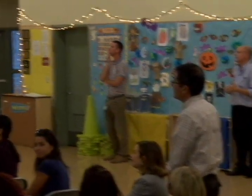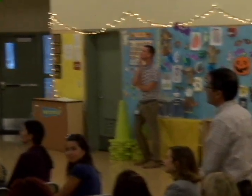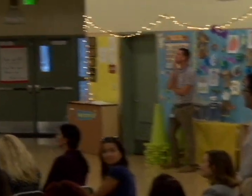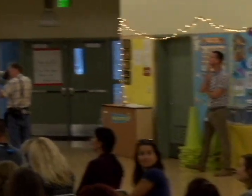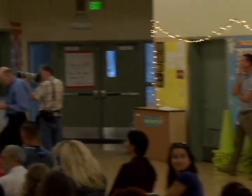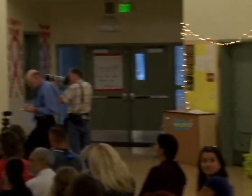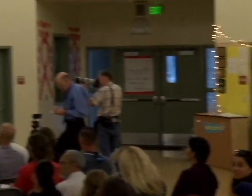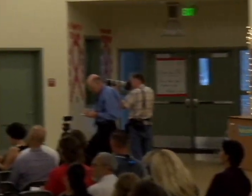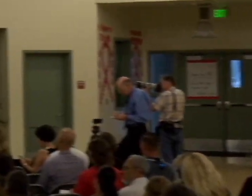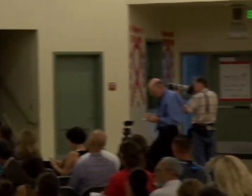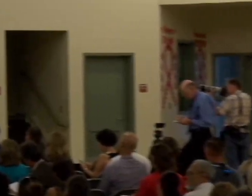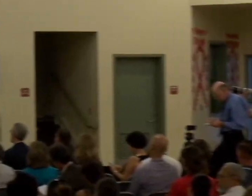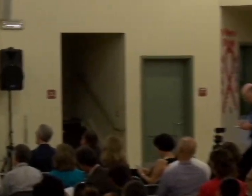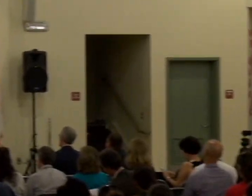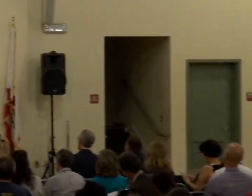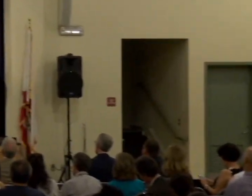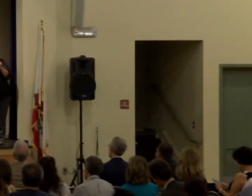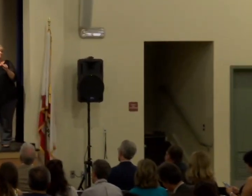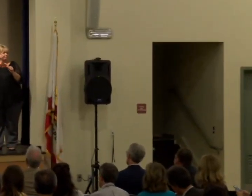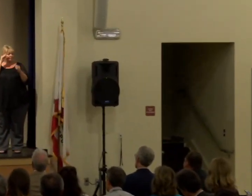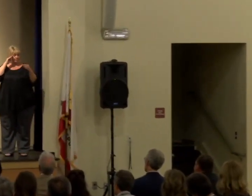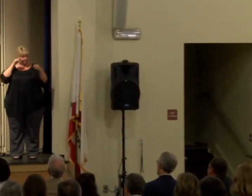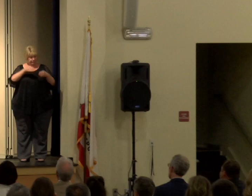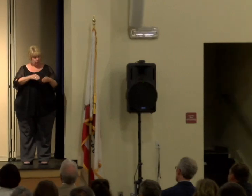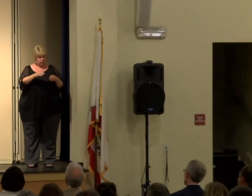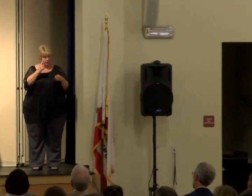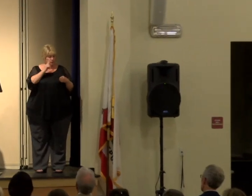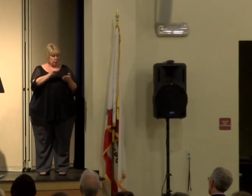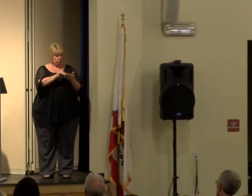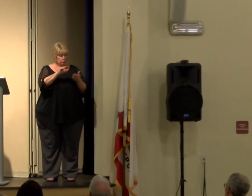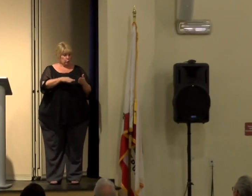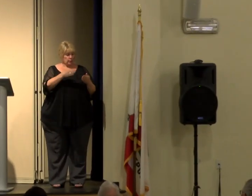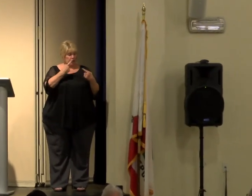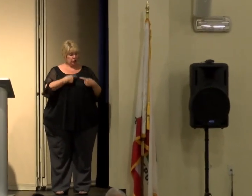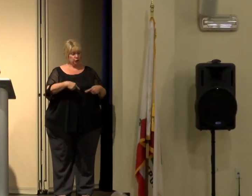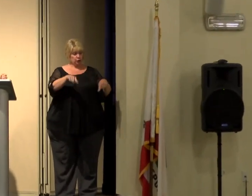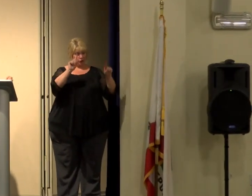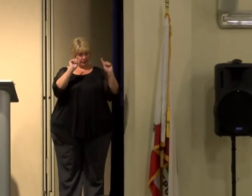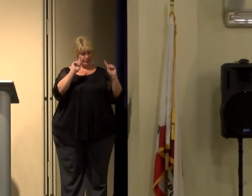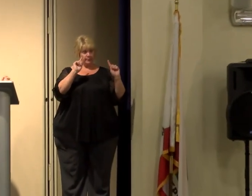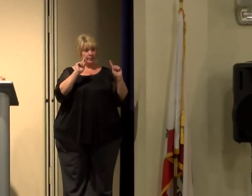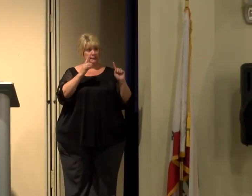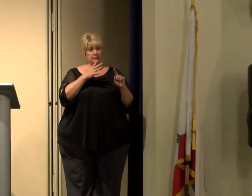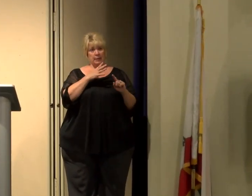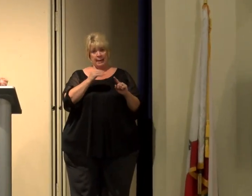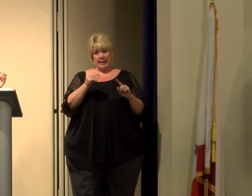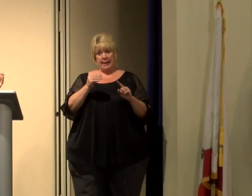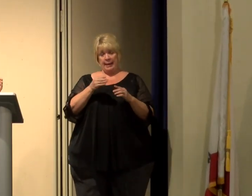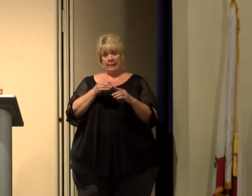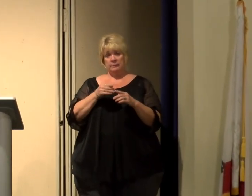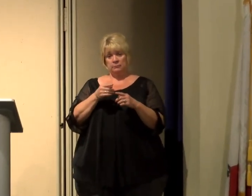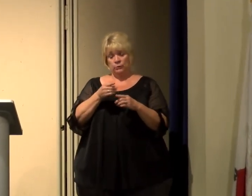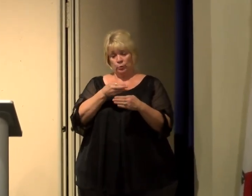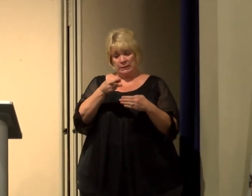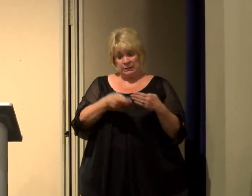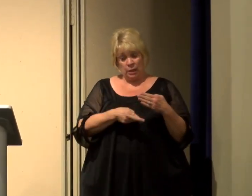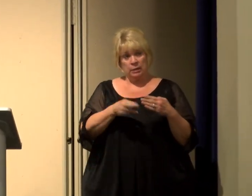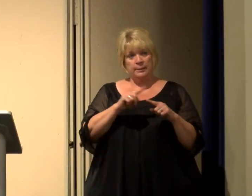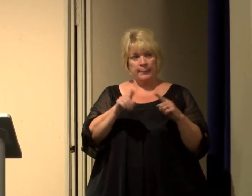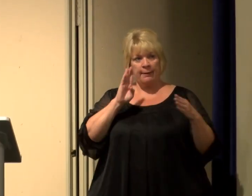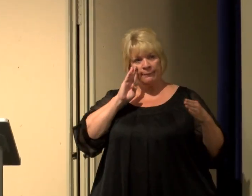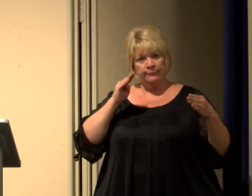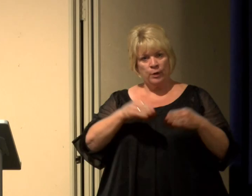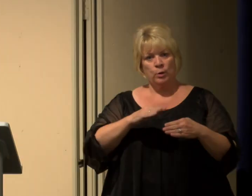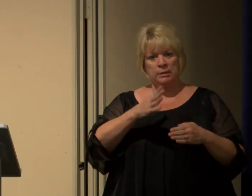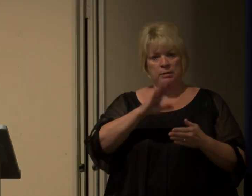relentless focus, not only on student achievement and outcomes, but a focus on the